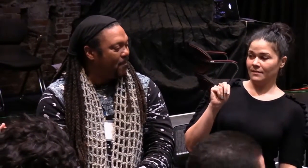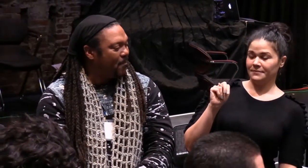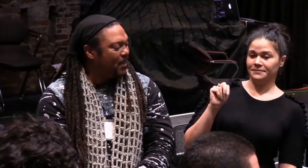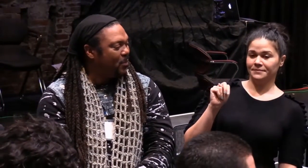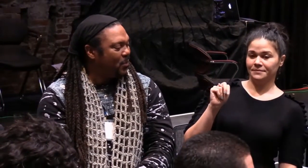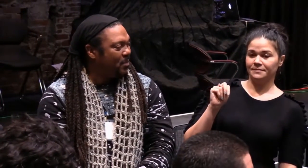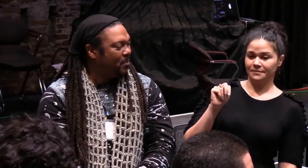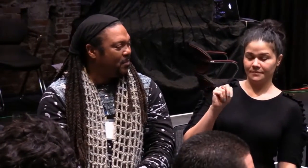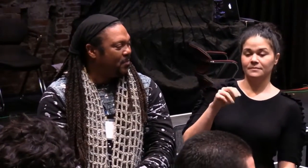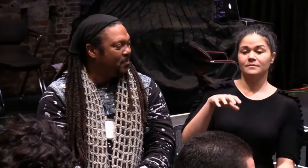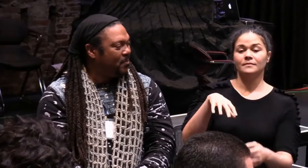porn.